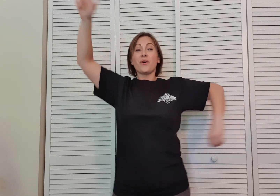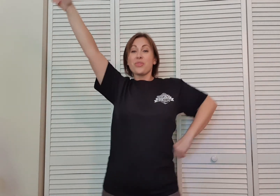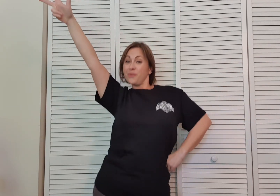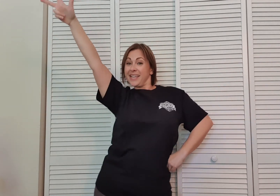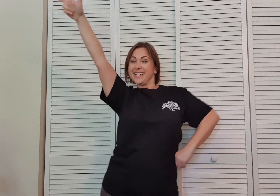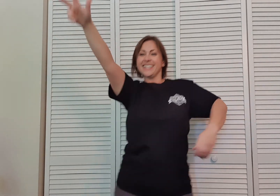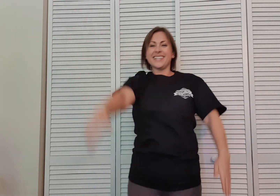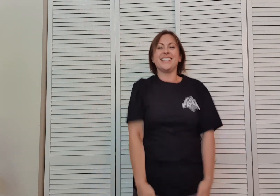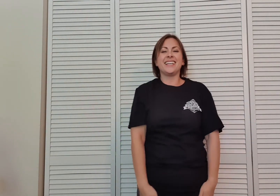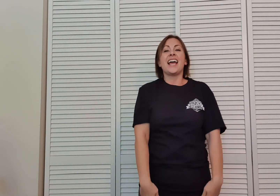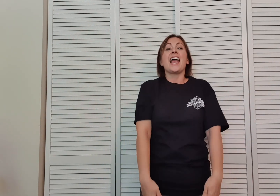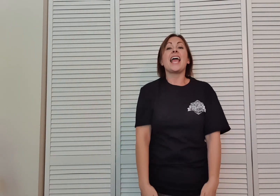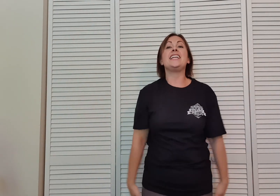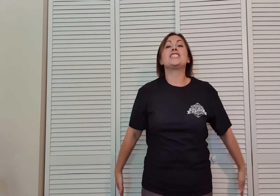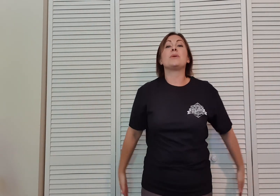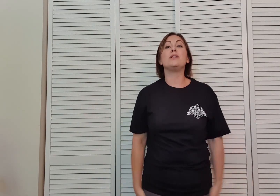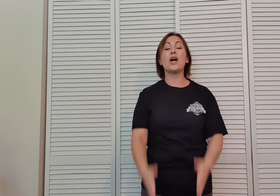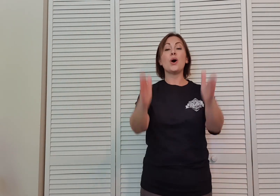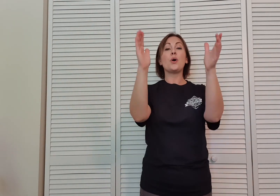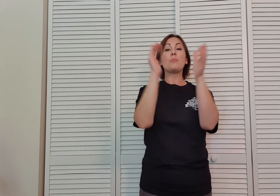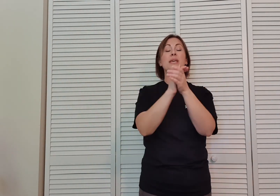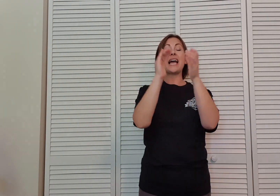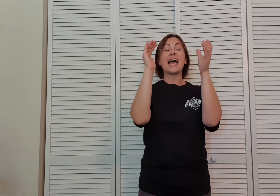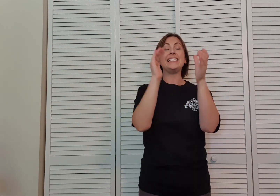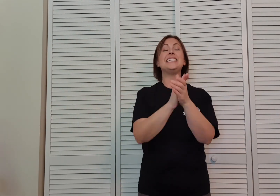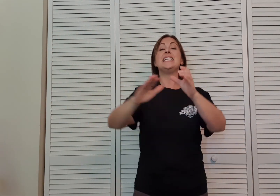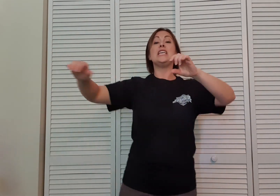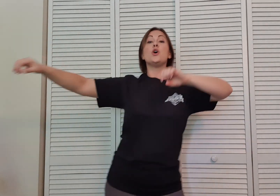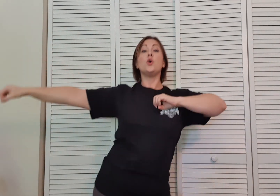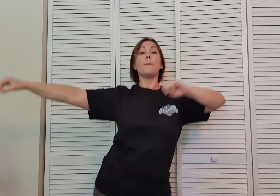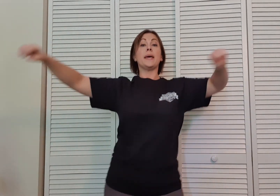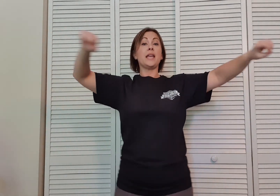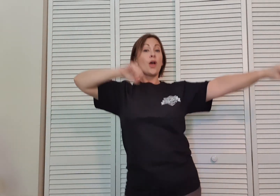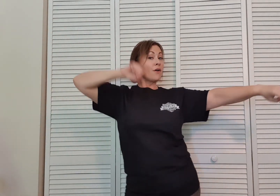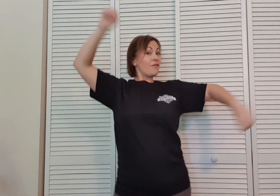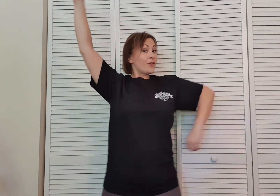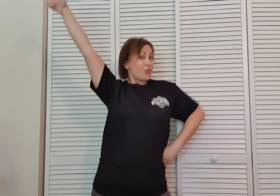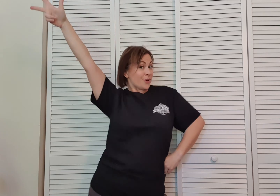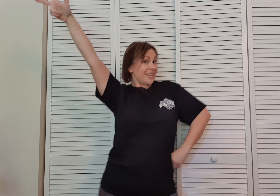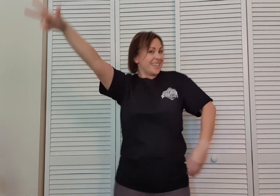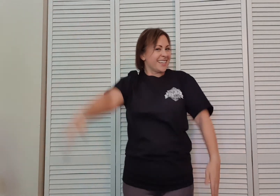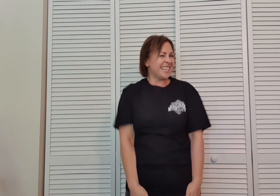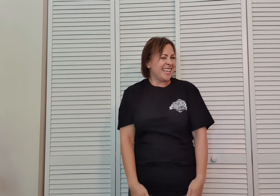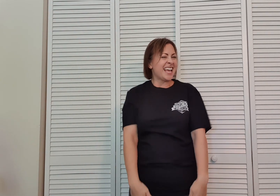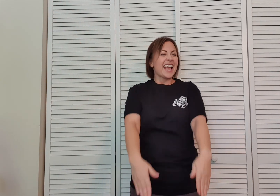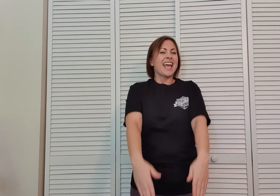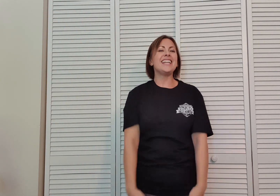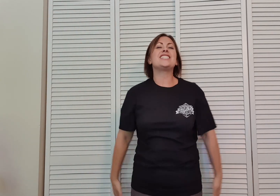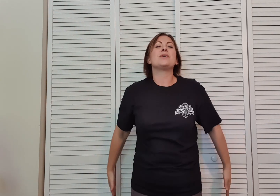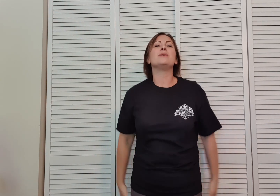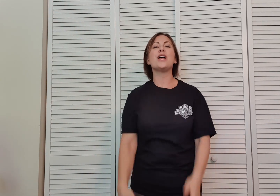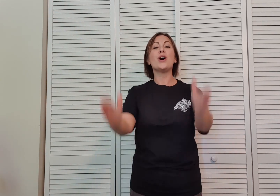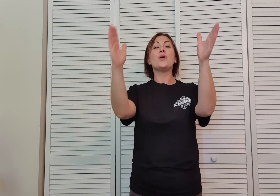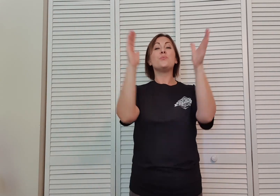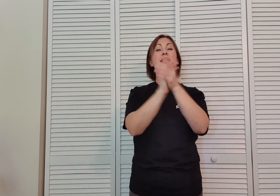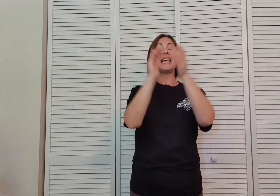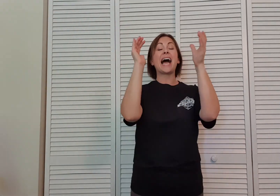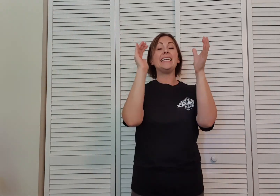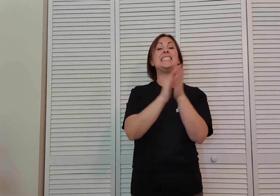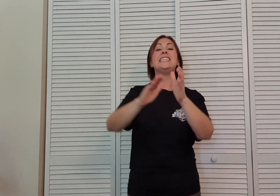For three. H double O P I T. Hoop it. For three. H double O P I T.